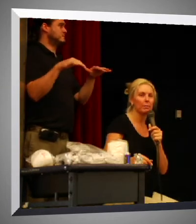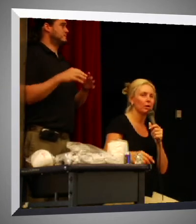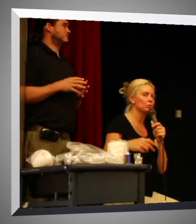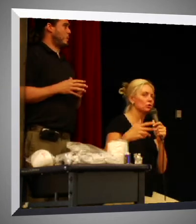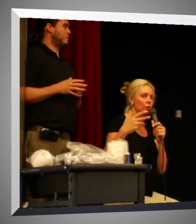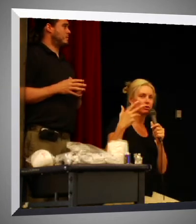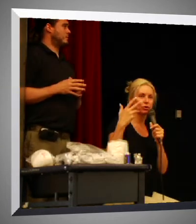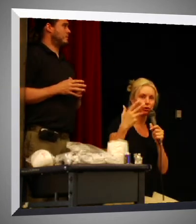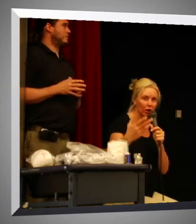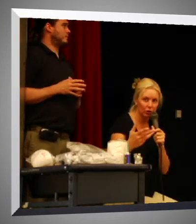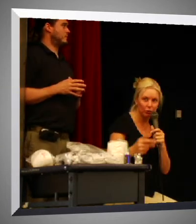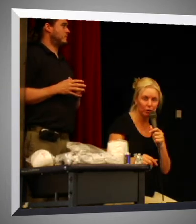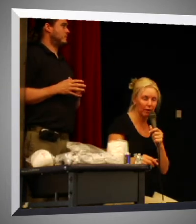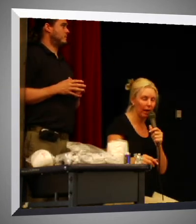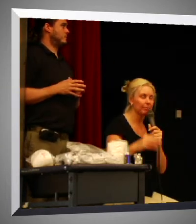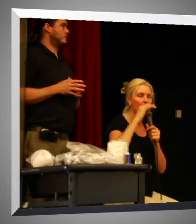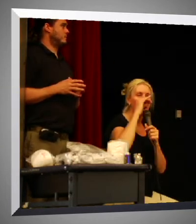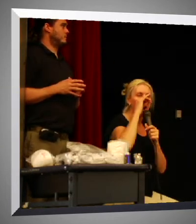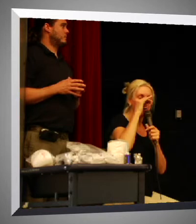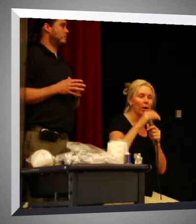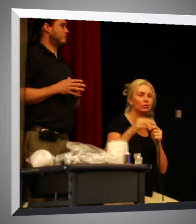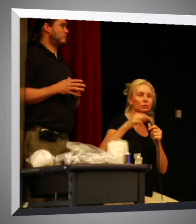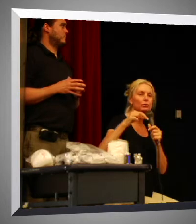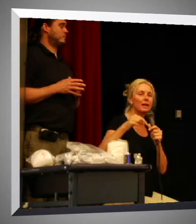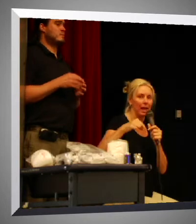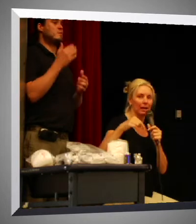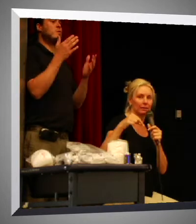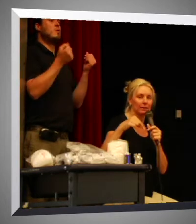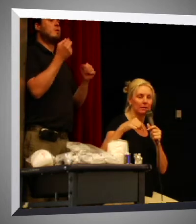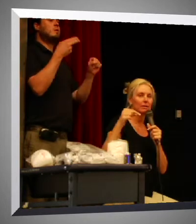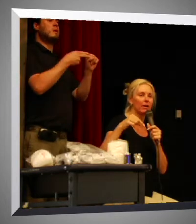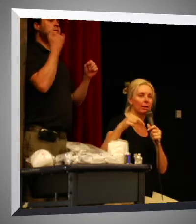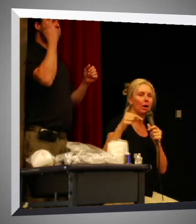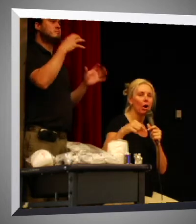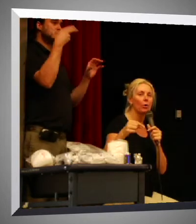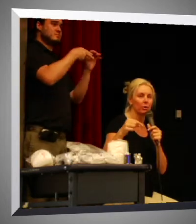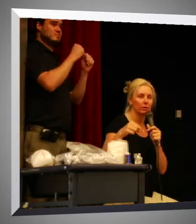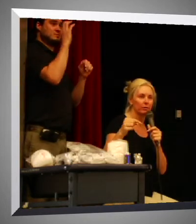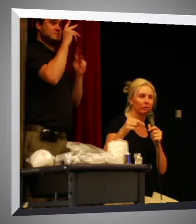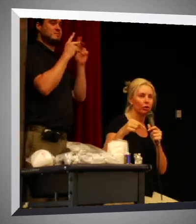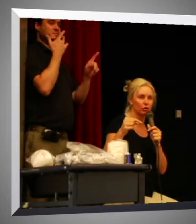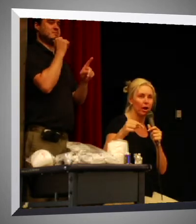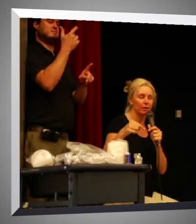anybody who's a stranger, you don't do any of that. I want you today, develop a code for your child.